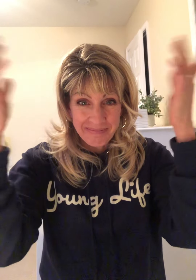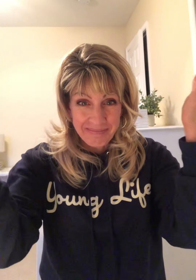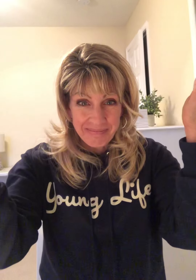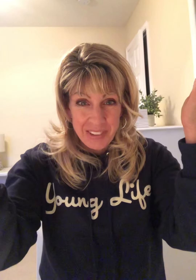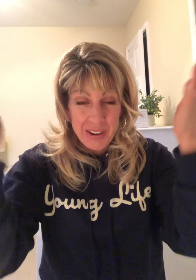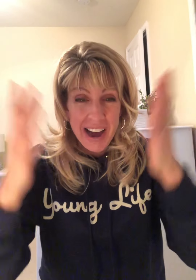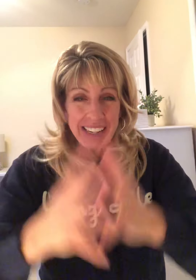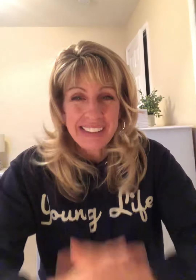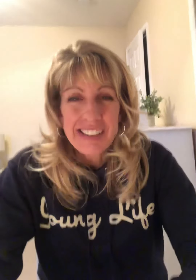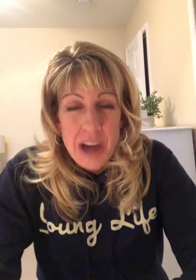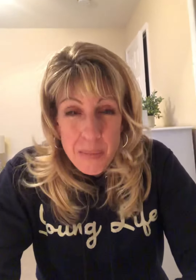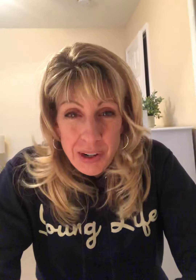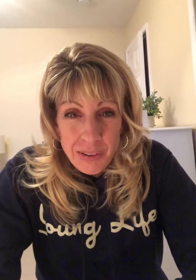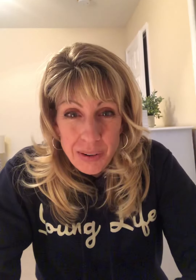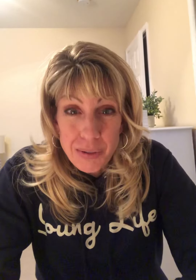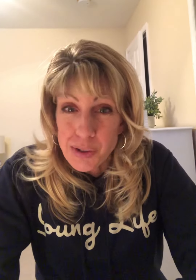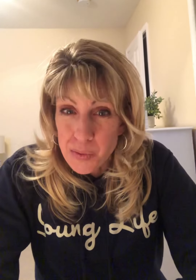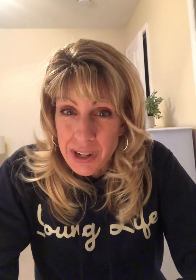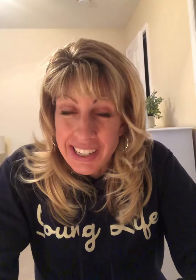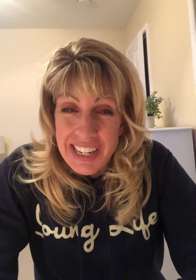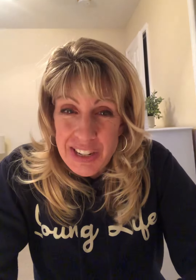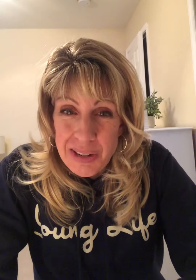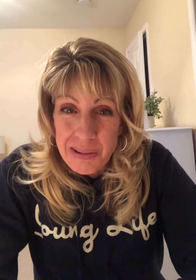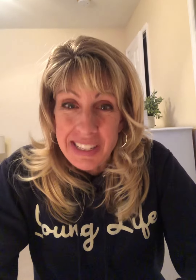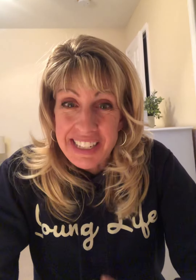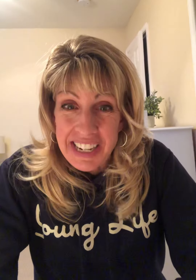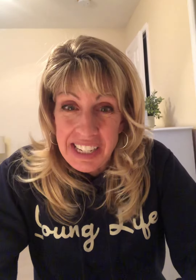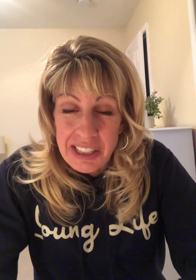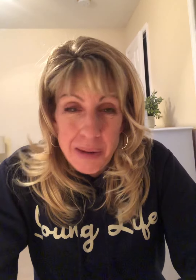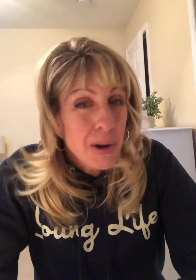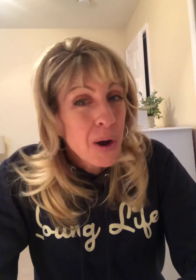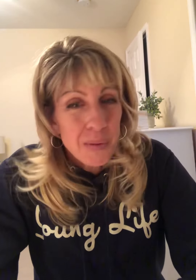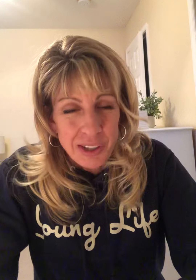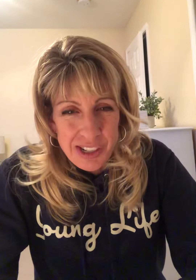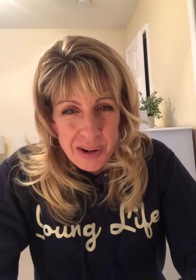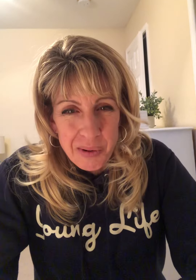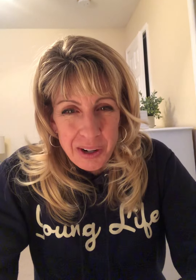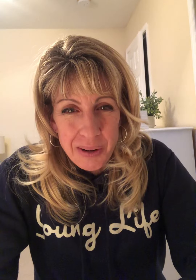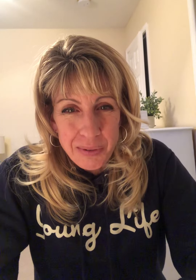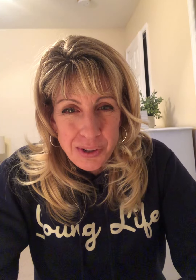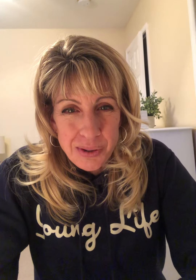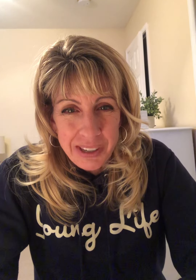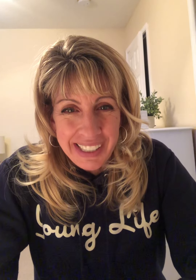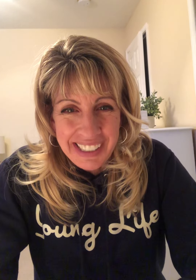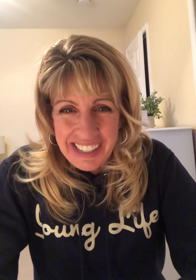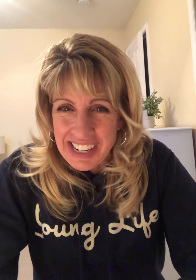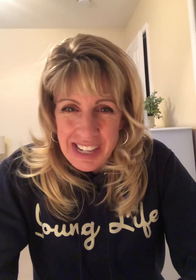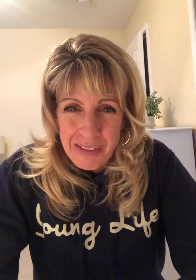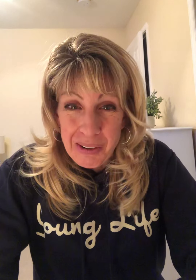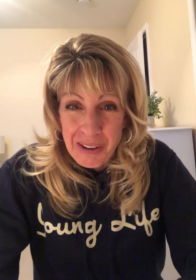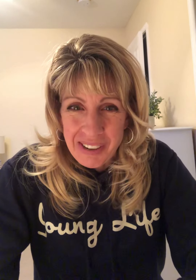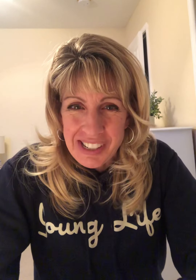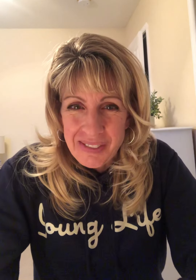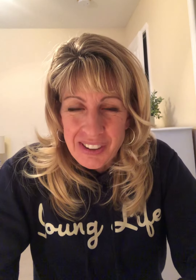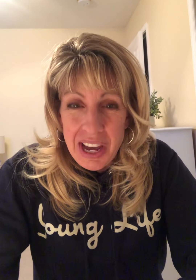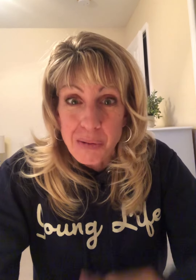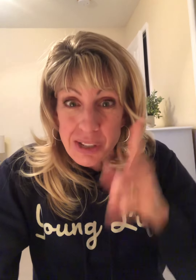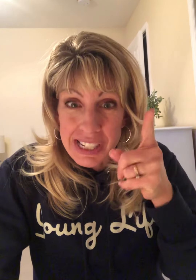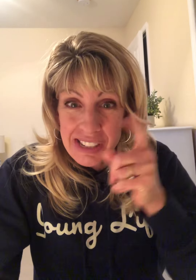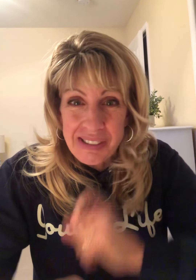You got it. Psalm 100 verse one and two. And tonight at club, we're going to start working on verse three. Guys, have a great rest of your day. We'll see you soon.